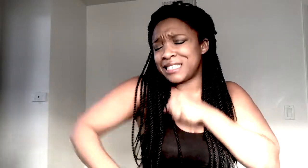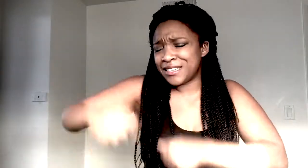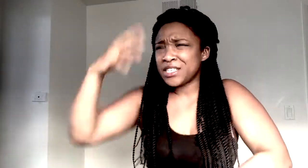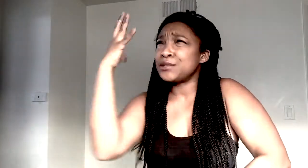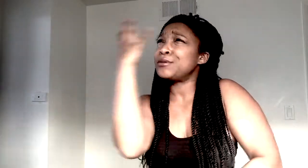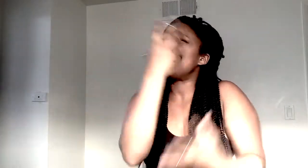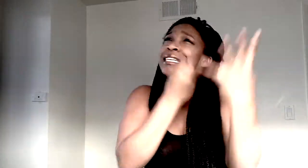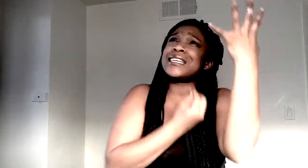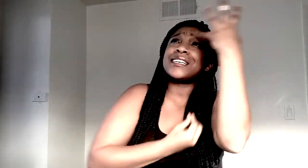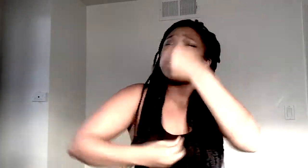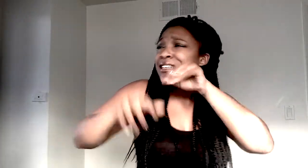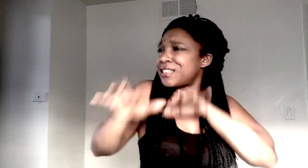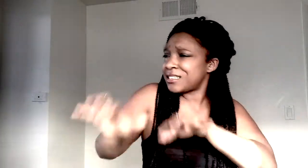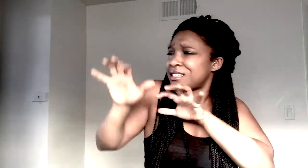evergreen Oh,